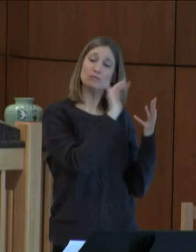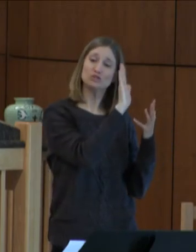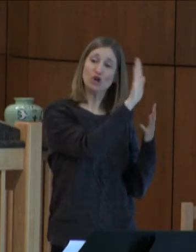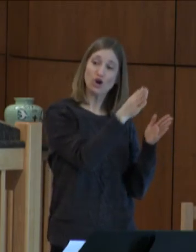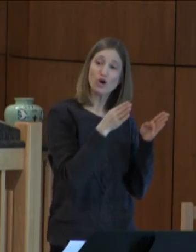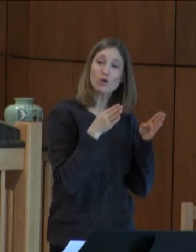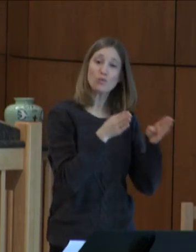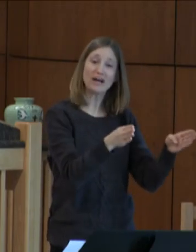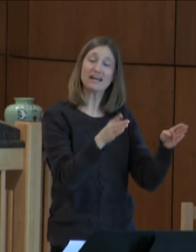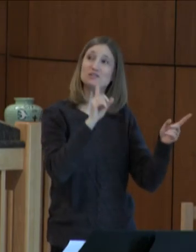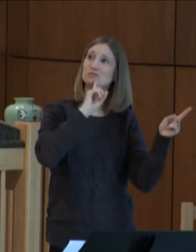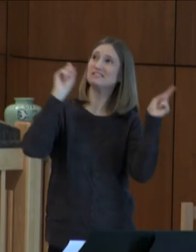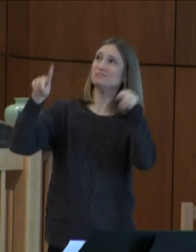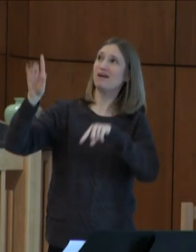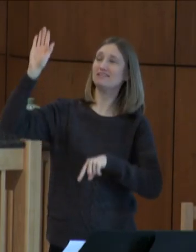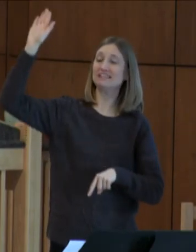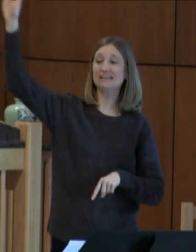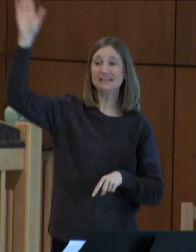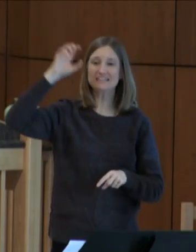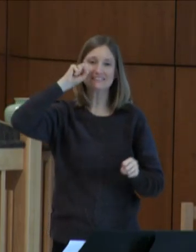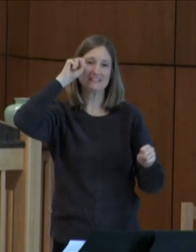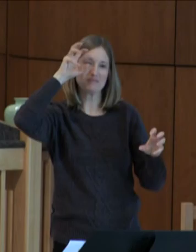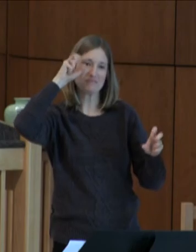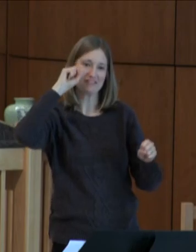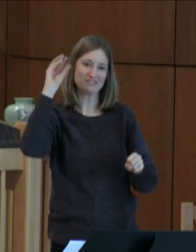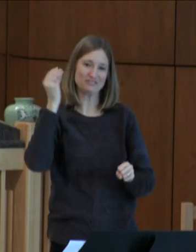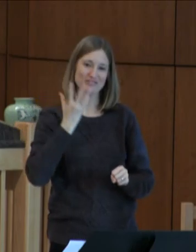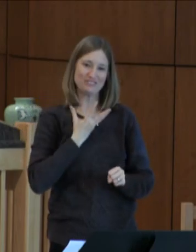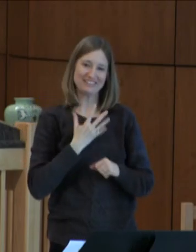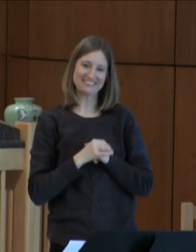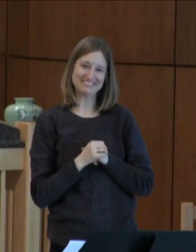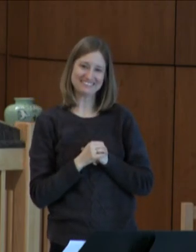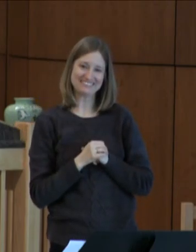of responding to God's amazing grace.